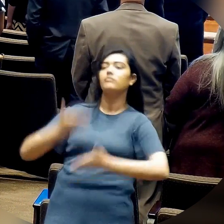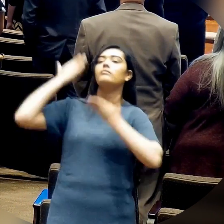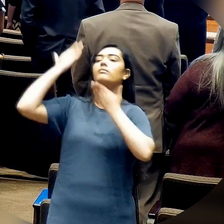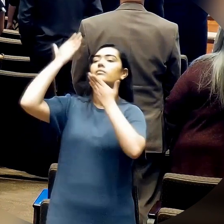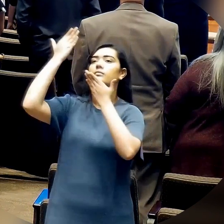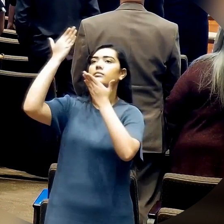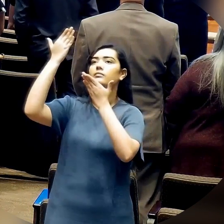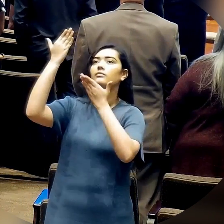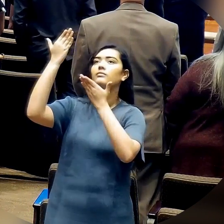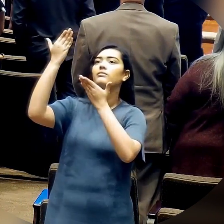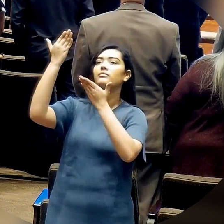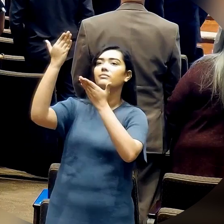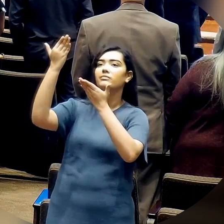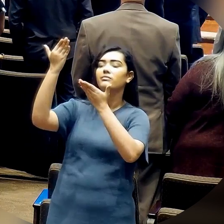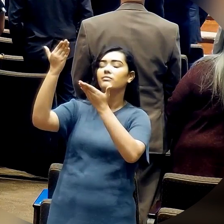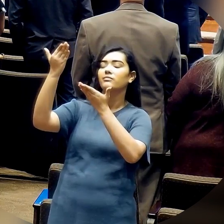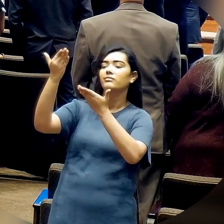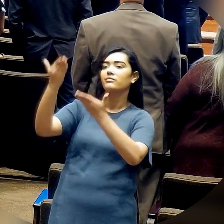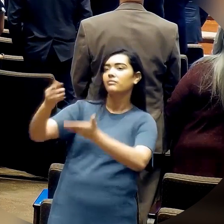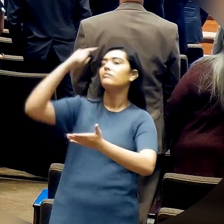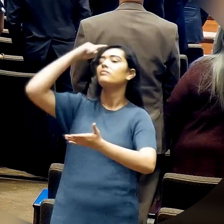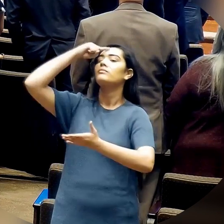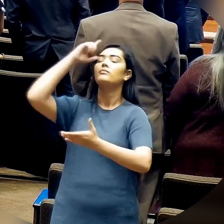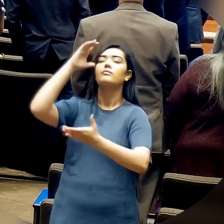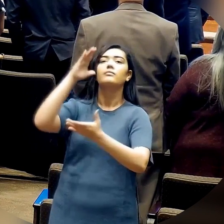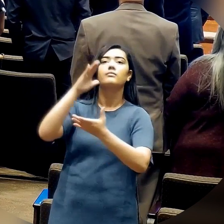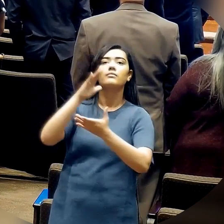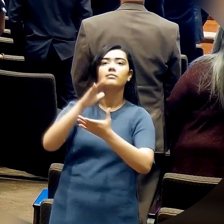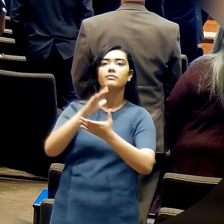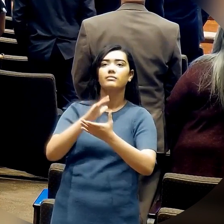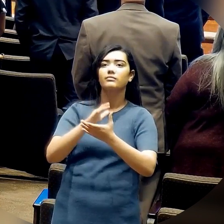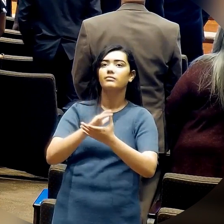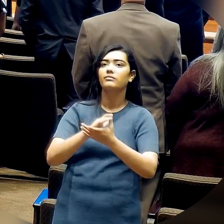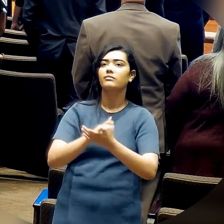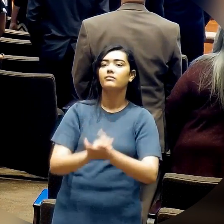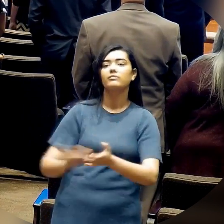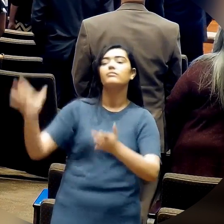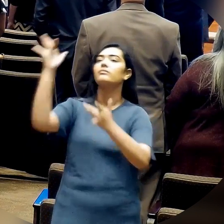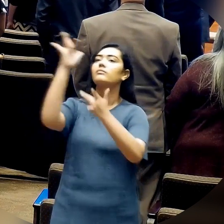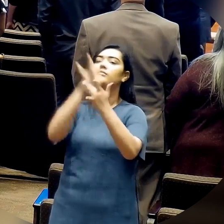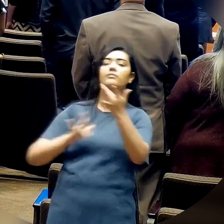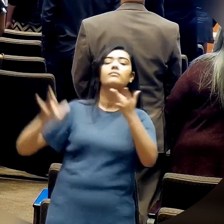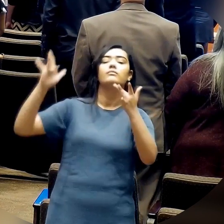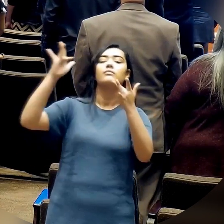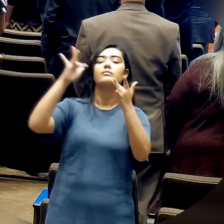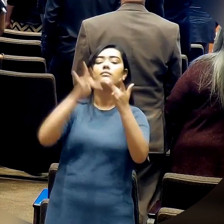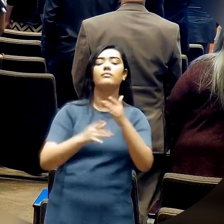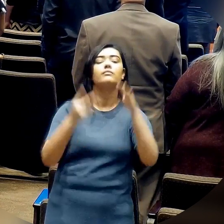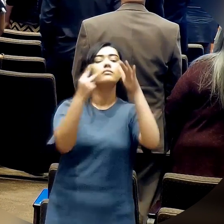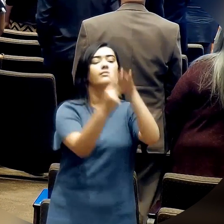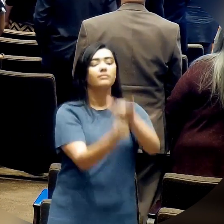you. I believe in you. rose again.